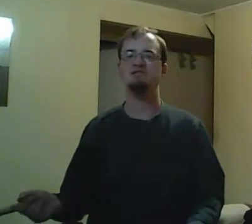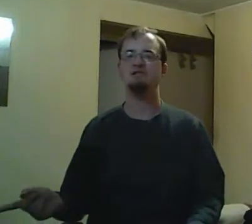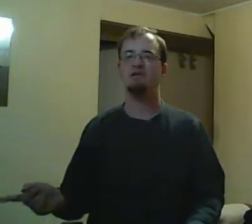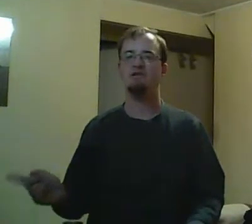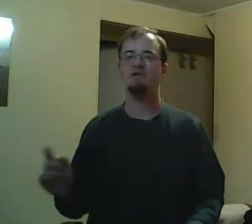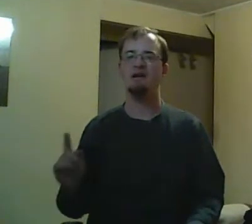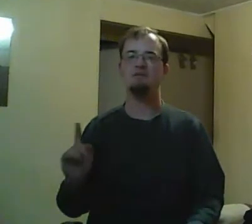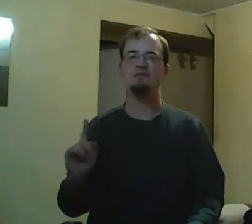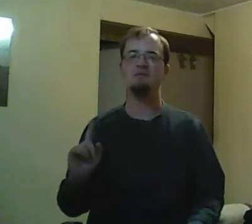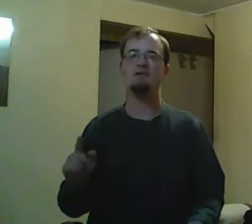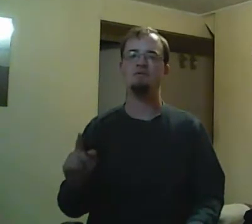She's just not Emma.